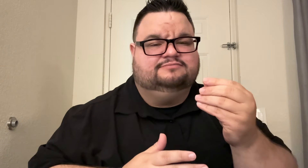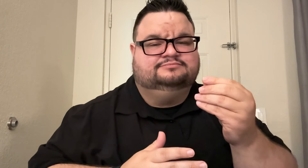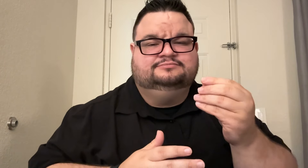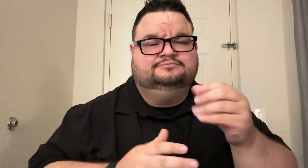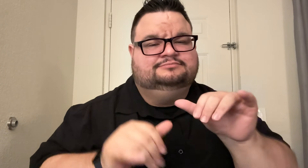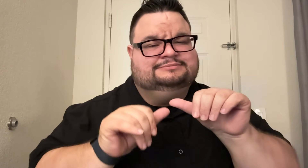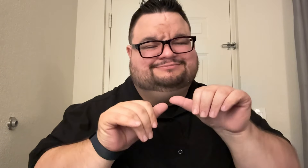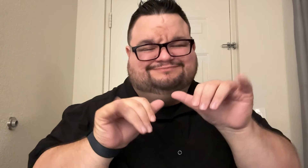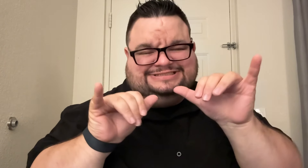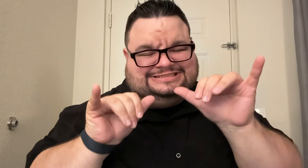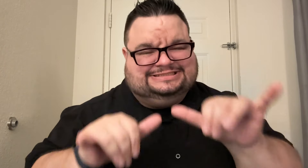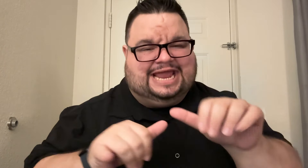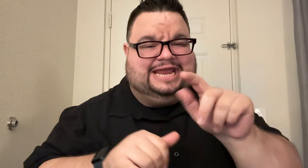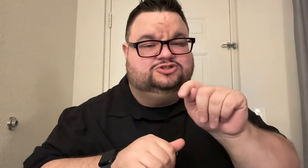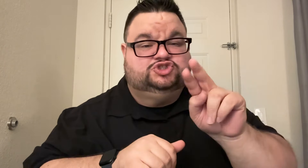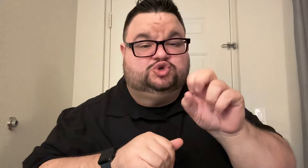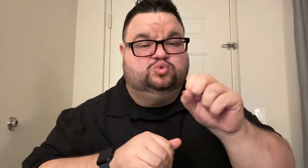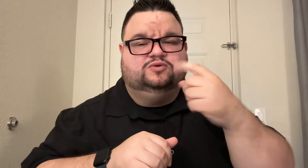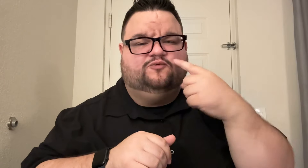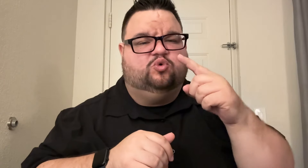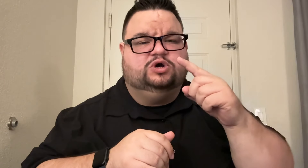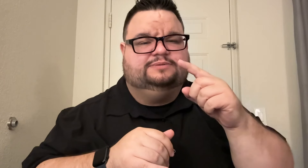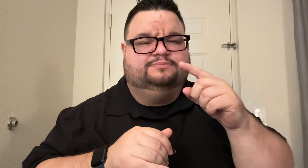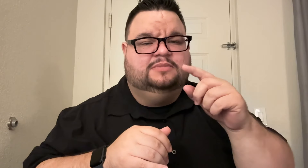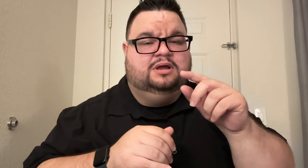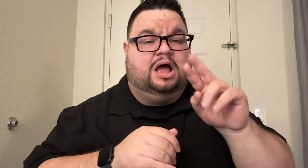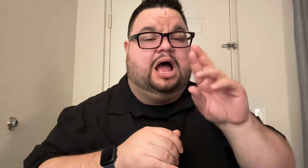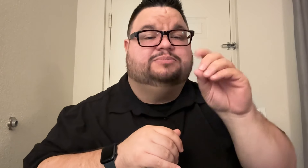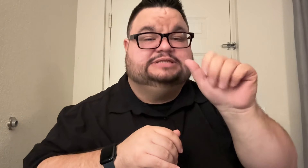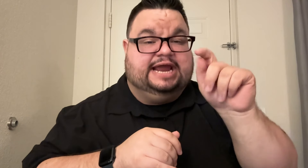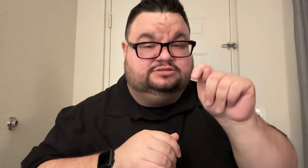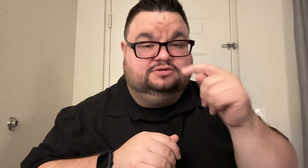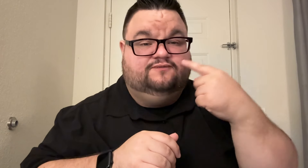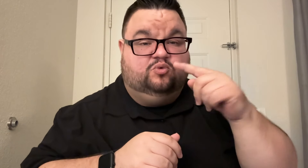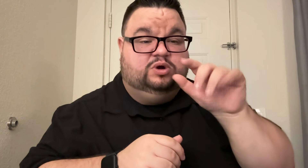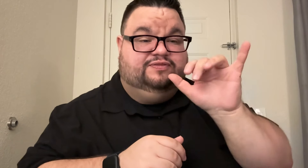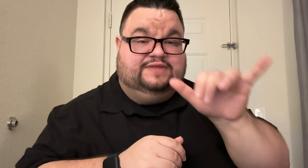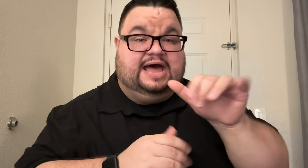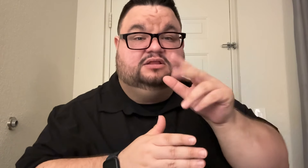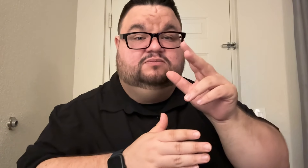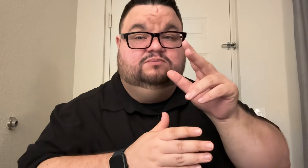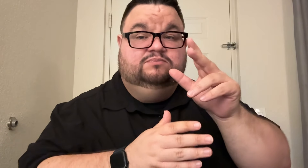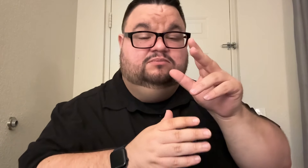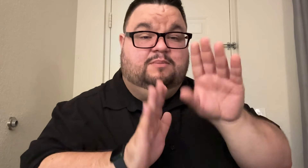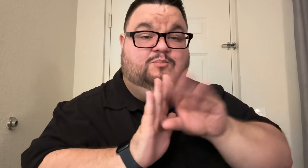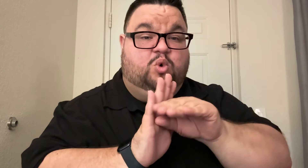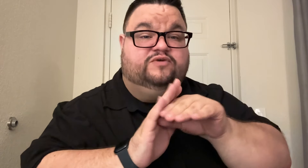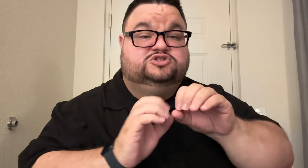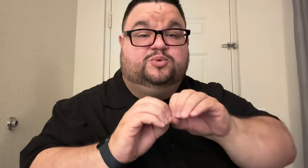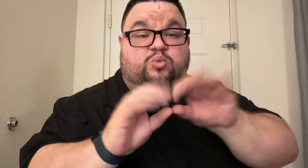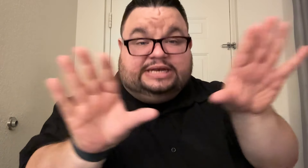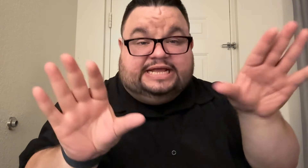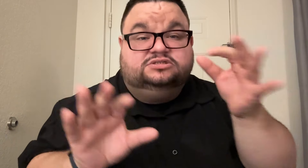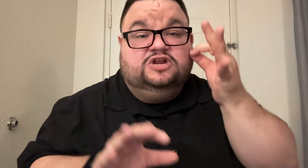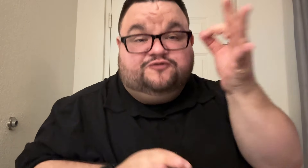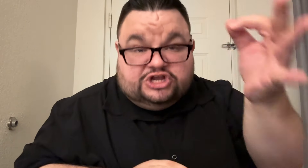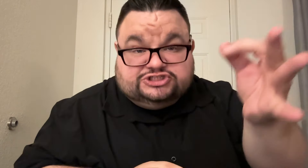stay tuned for updates for that movie to release in the future.